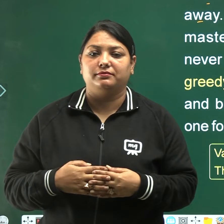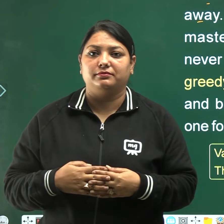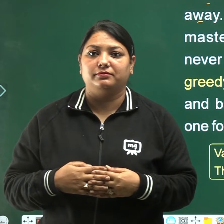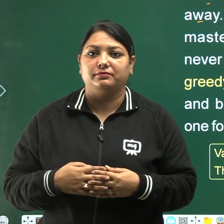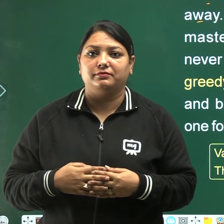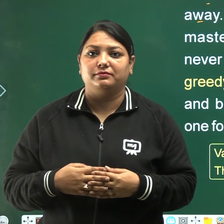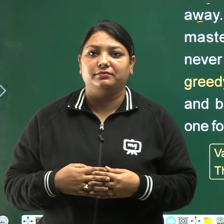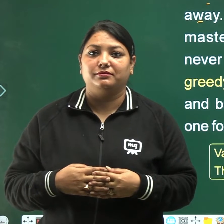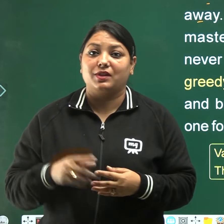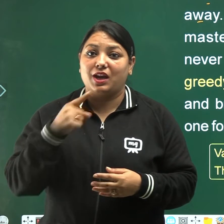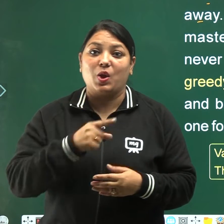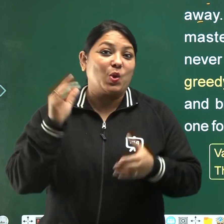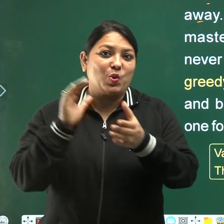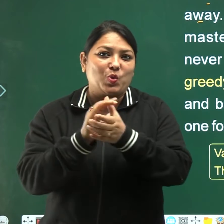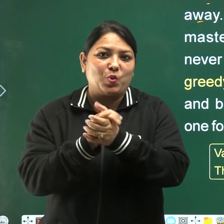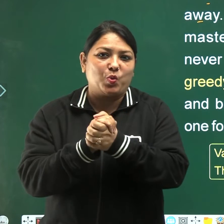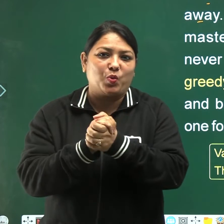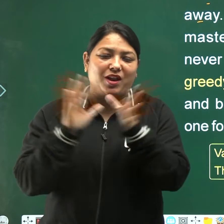his friend vanished.